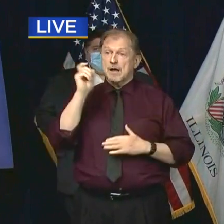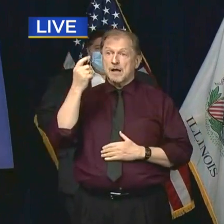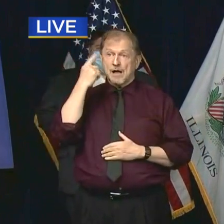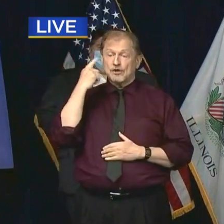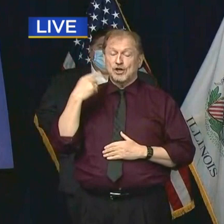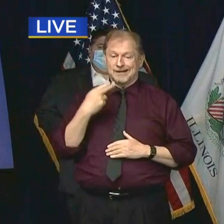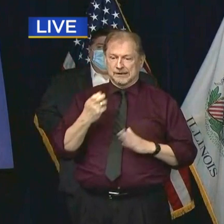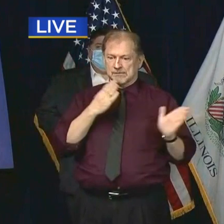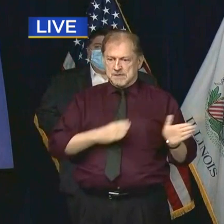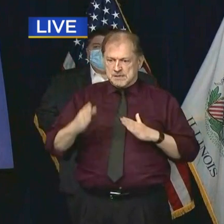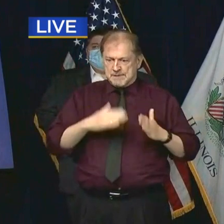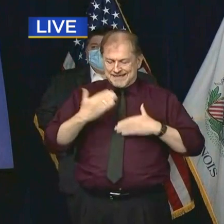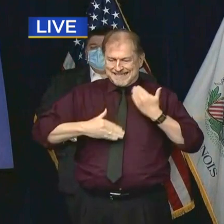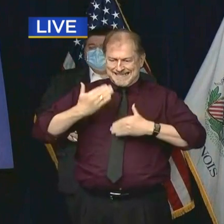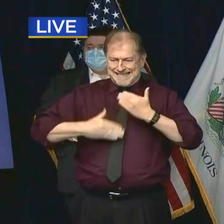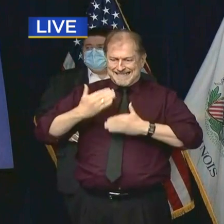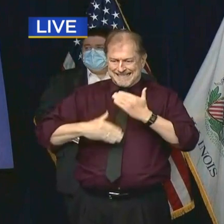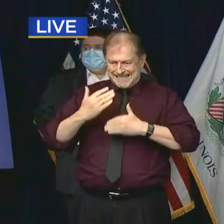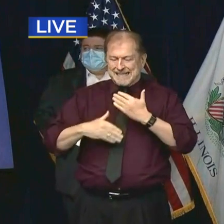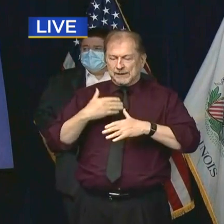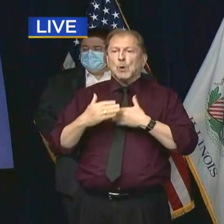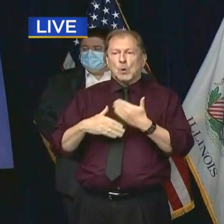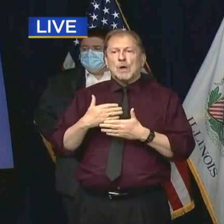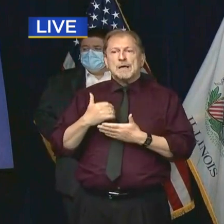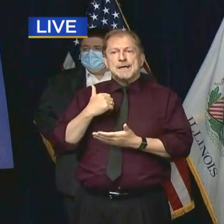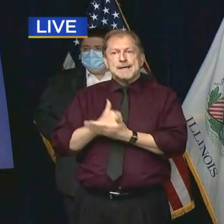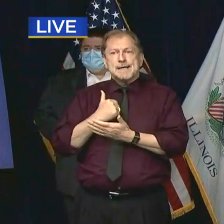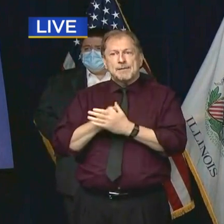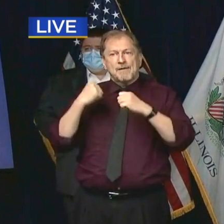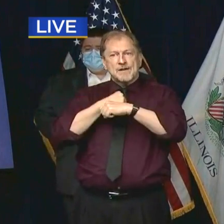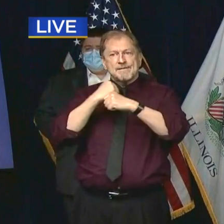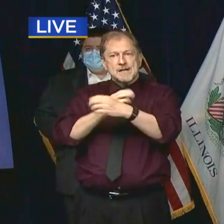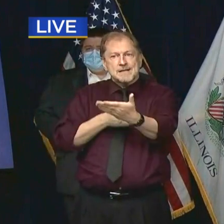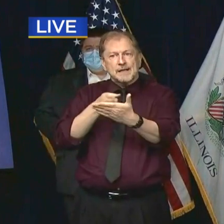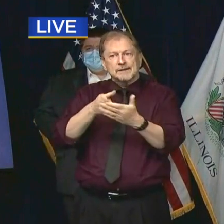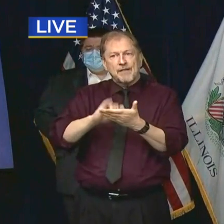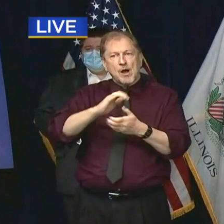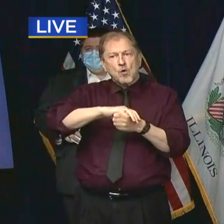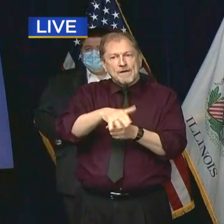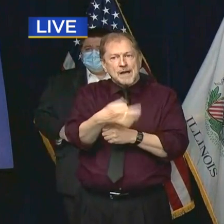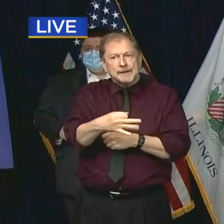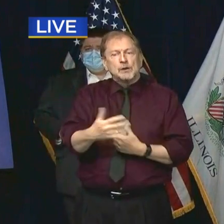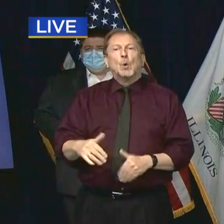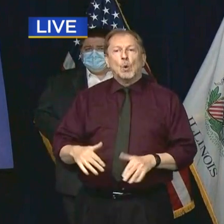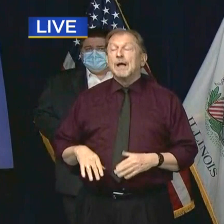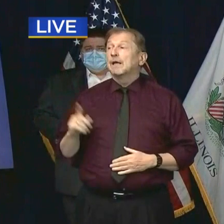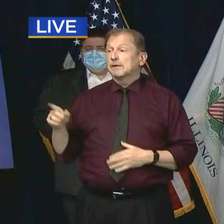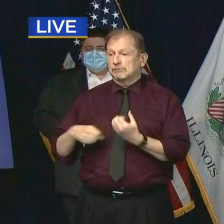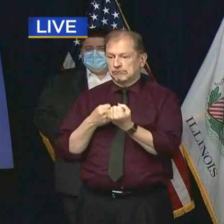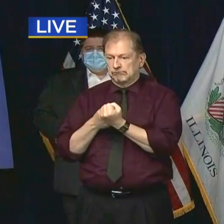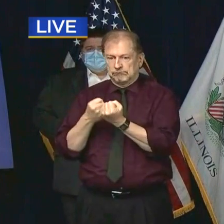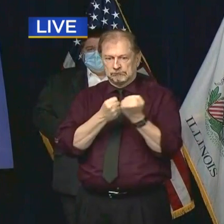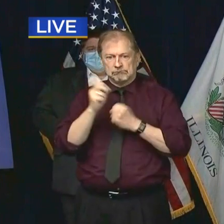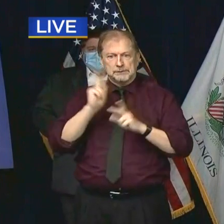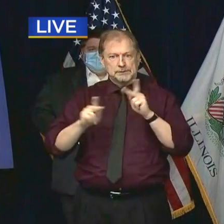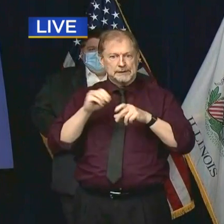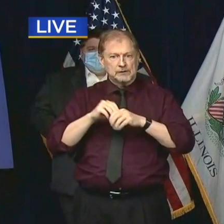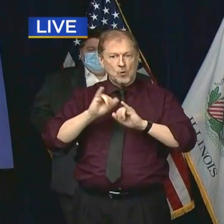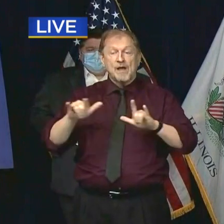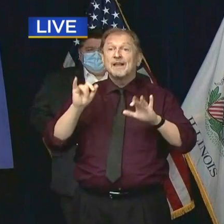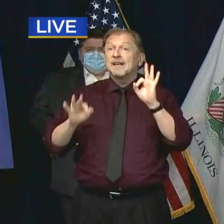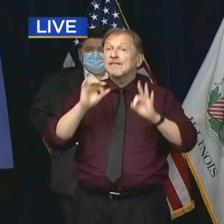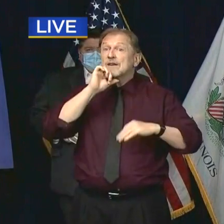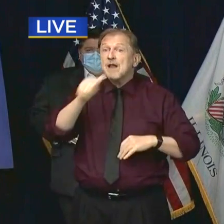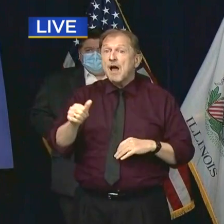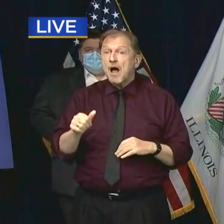in this fight against COVID-19 without his leadership and his dedication to the people of Illinois. We would be in a